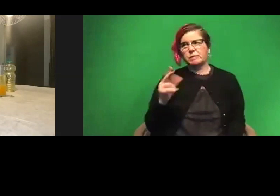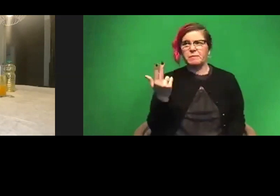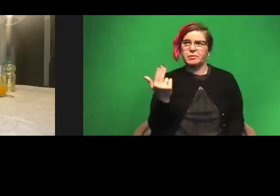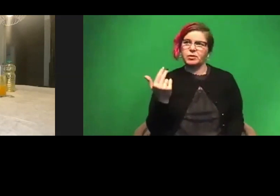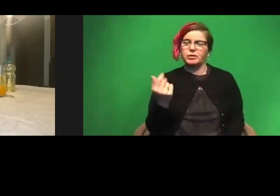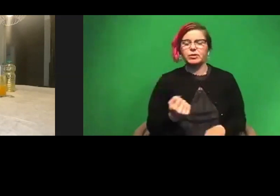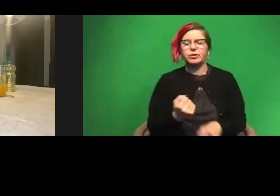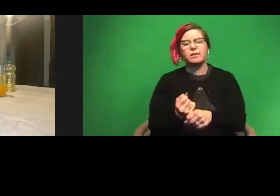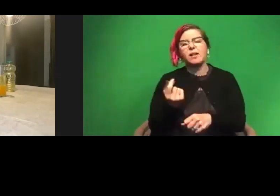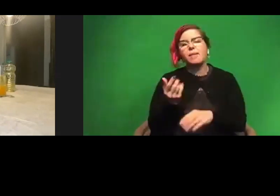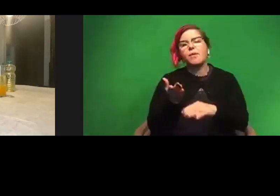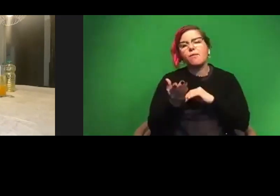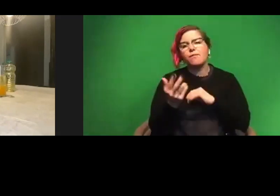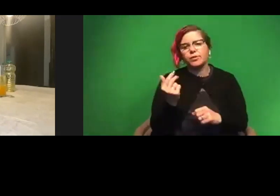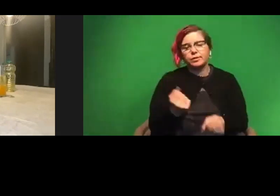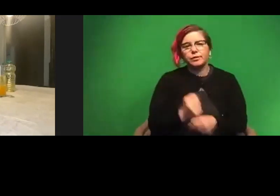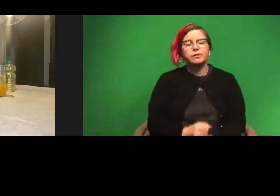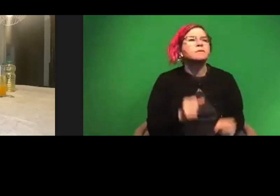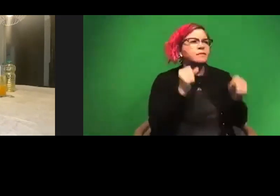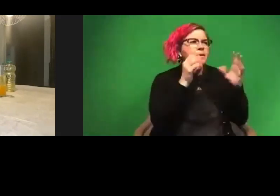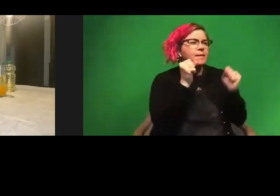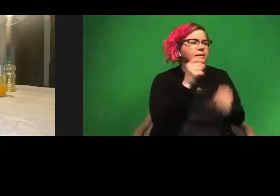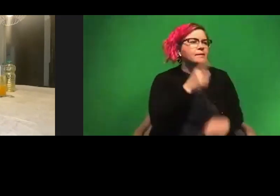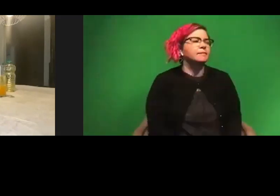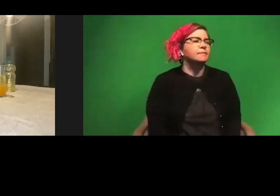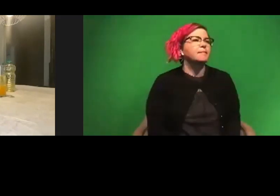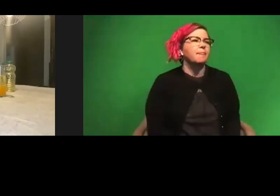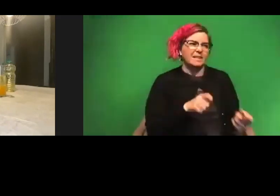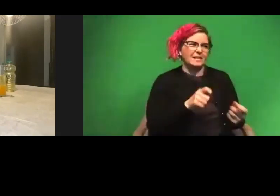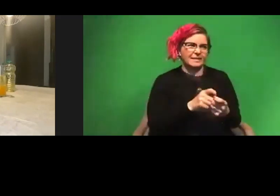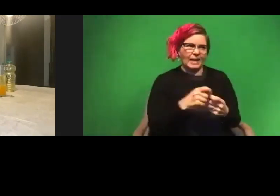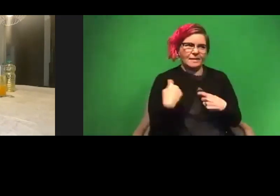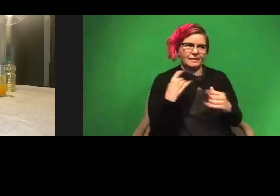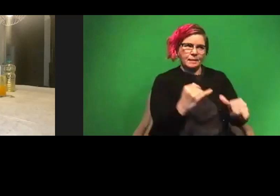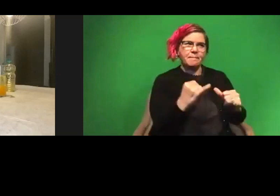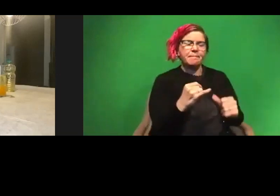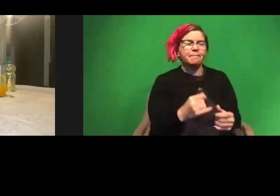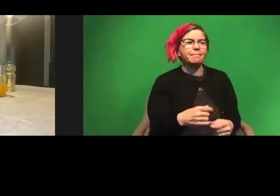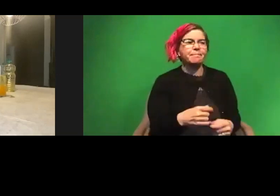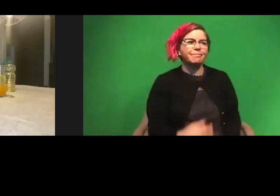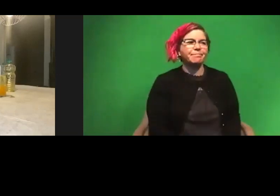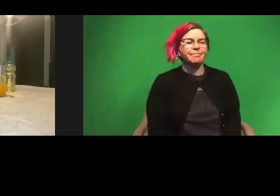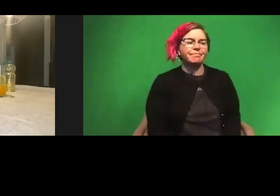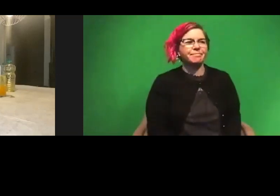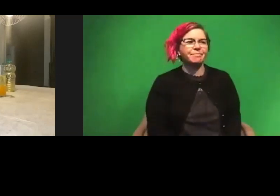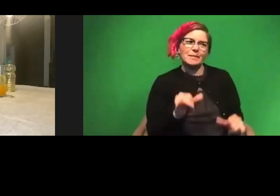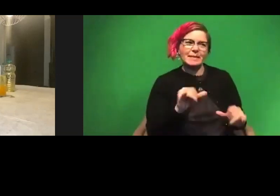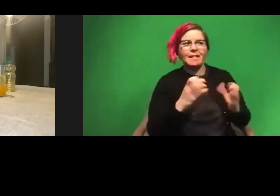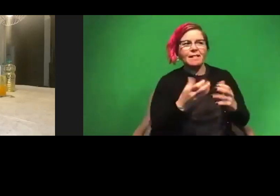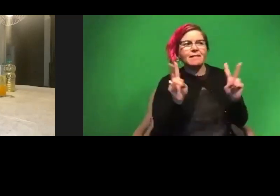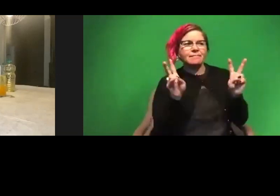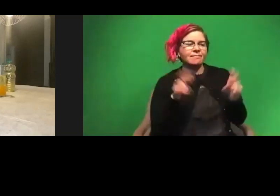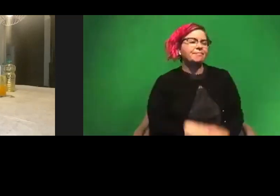a little over 13 years. Amazing. Um, that's exactly how long I've been a scientist. So I feel like we're in class. Um,